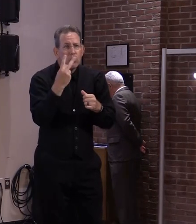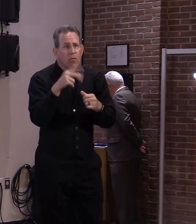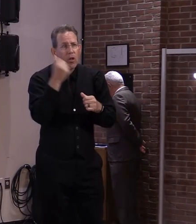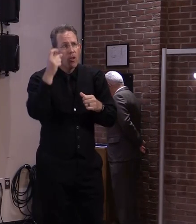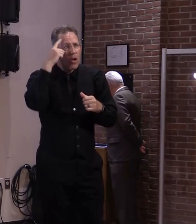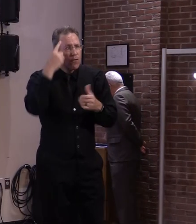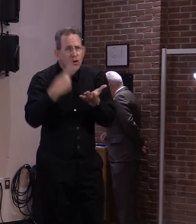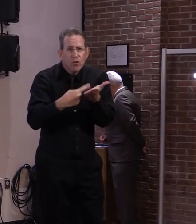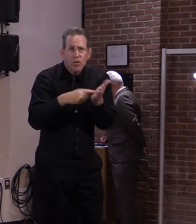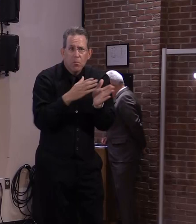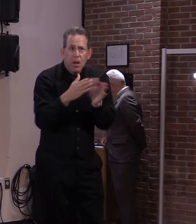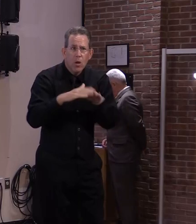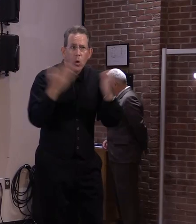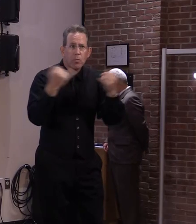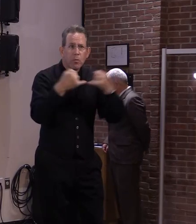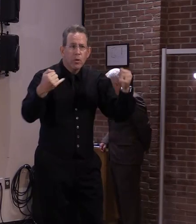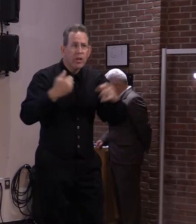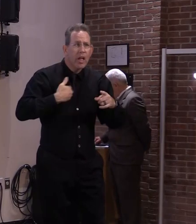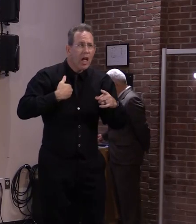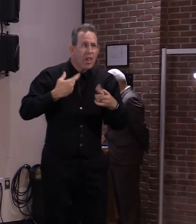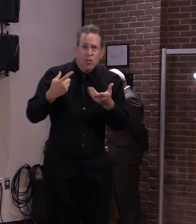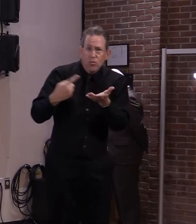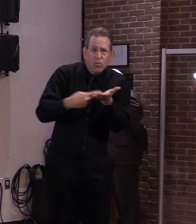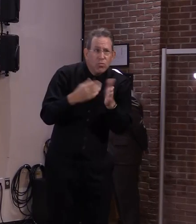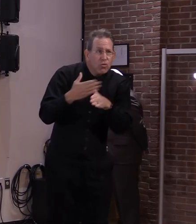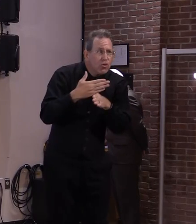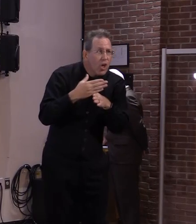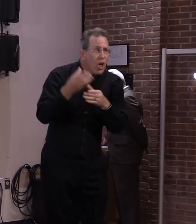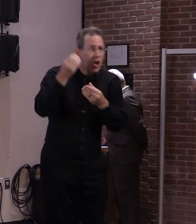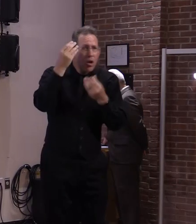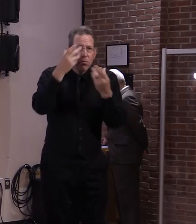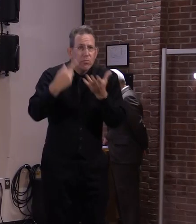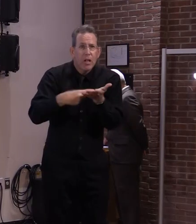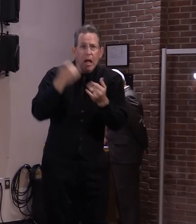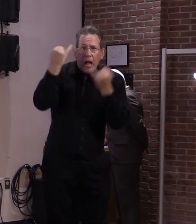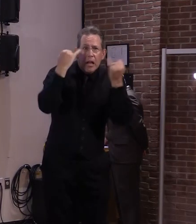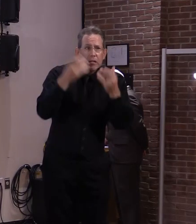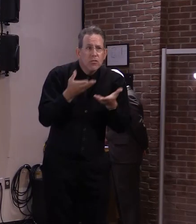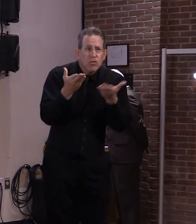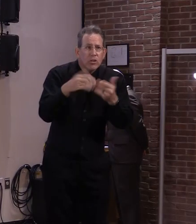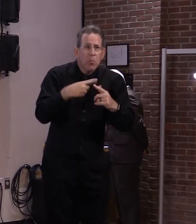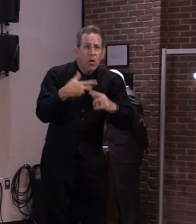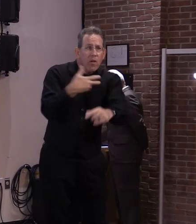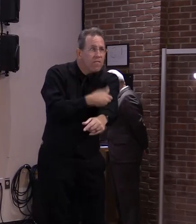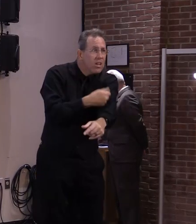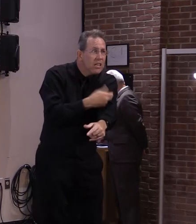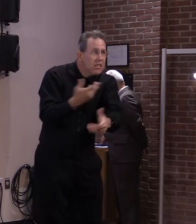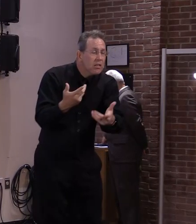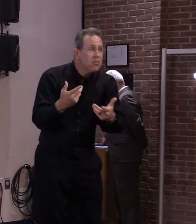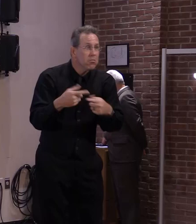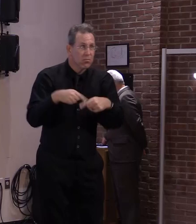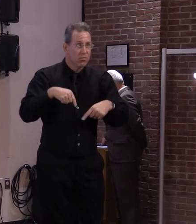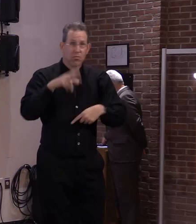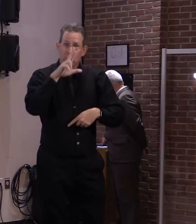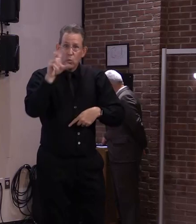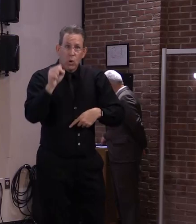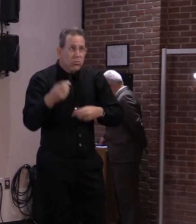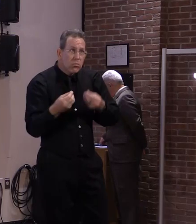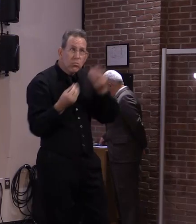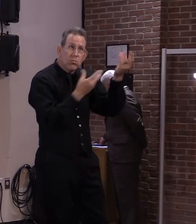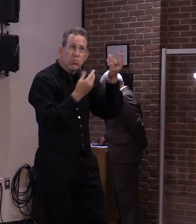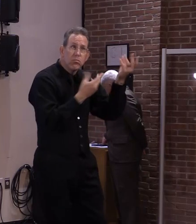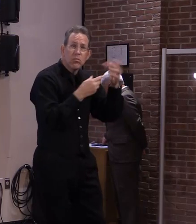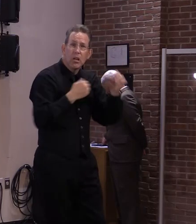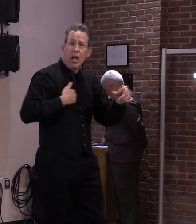vaccines with Canada? I know we talked yesterday about the fact that the U.S. is going to share vaccines. But obviously,